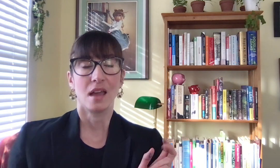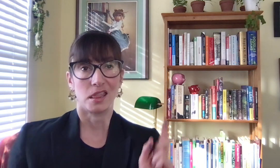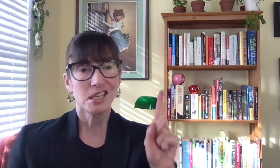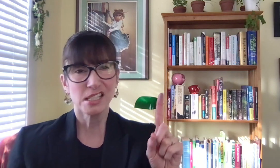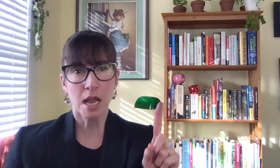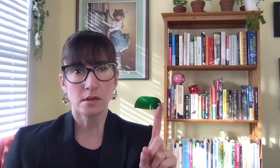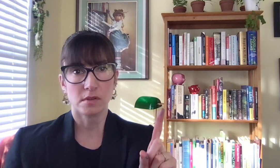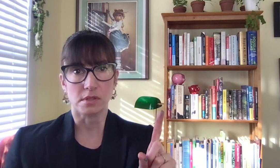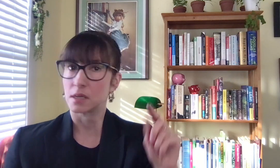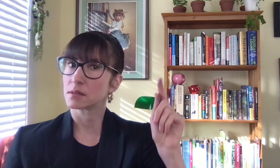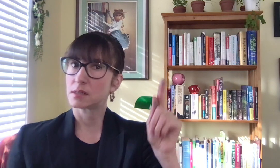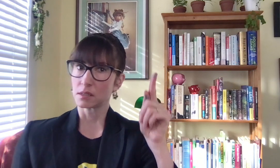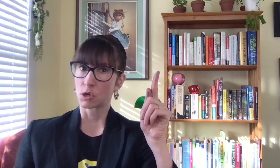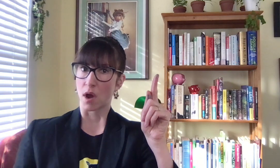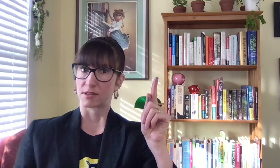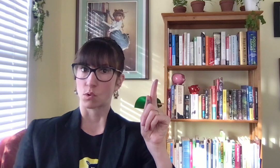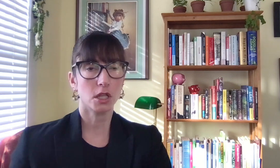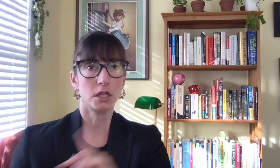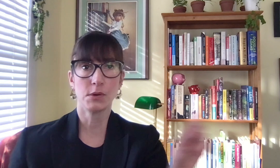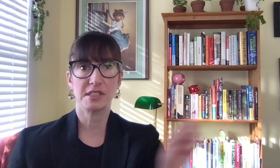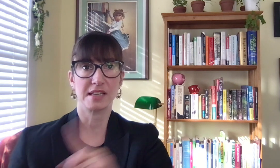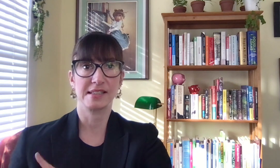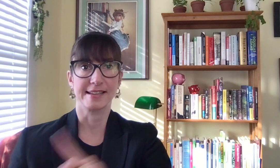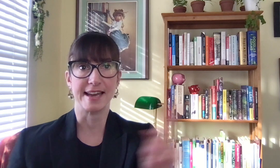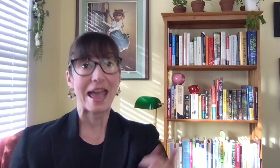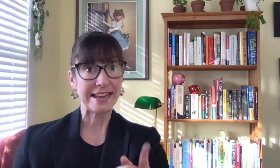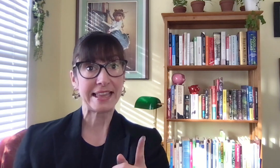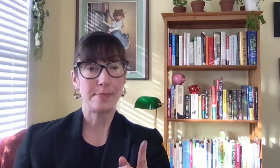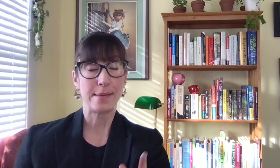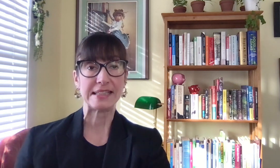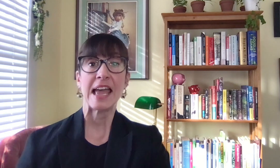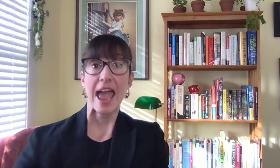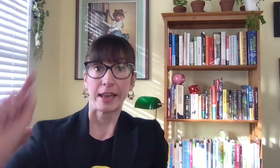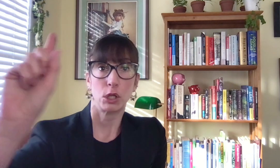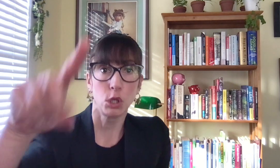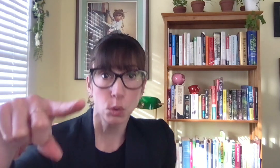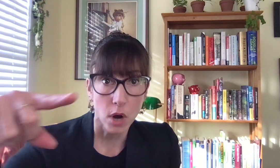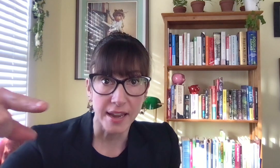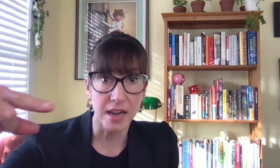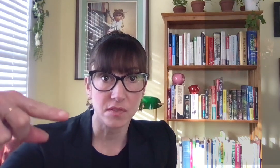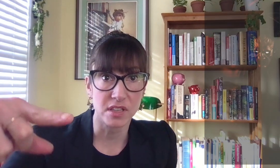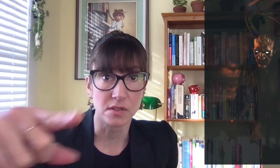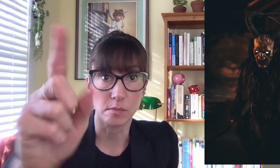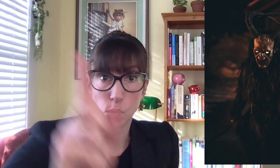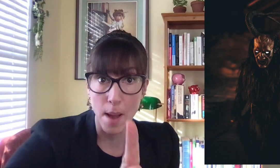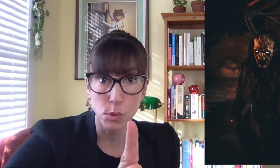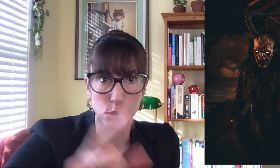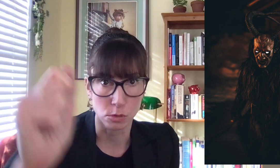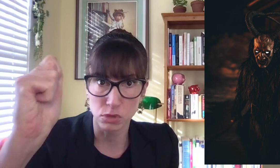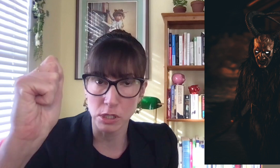And this is neither of those things. This is your credit score. Close doesn't cut any late payments. And you are getting a visit from Krampus or worse,